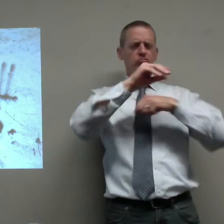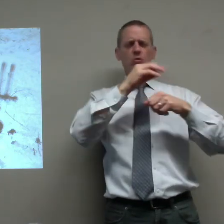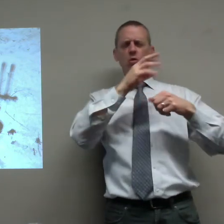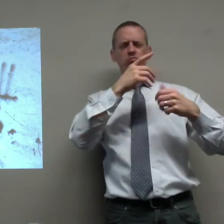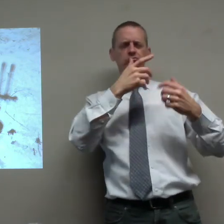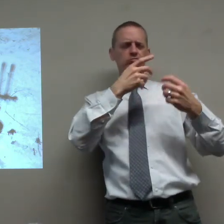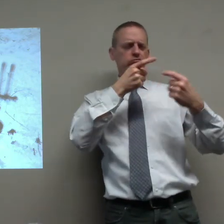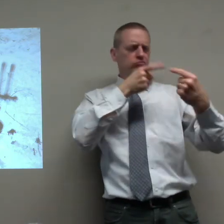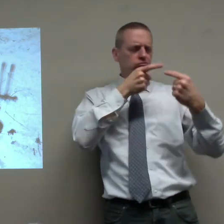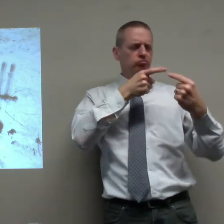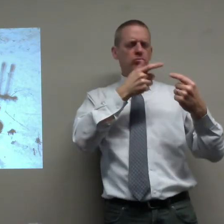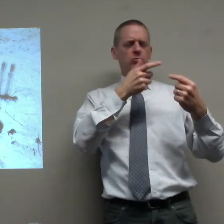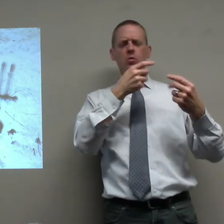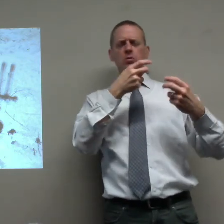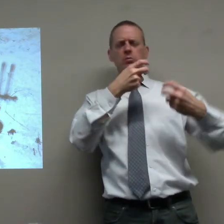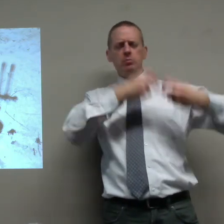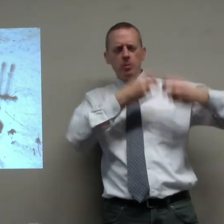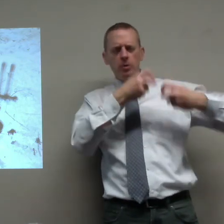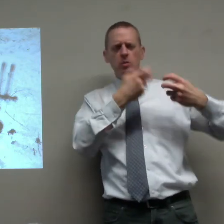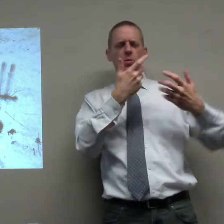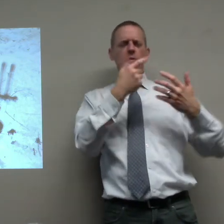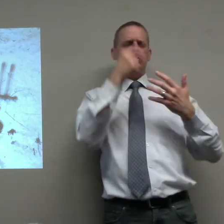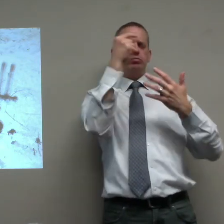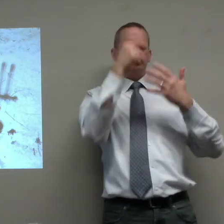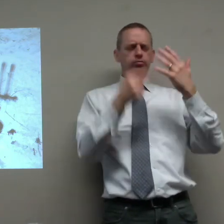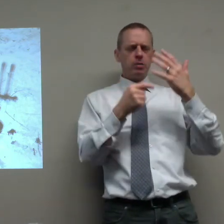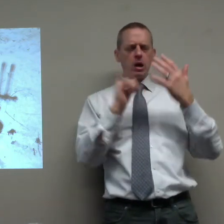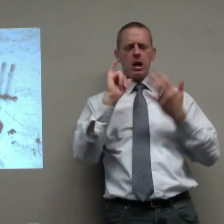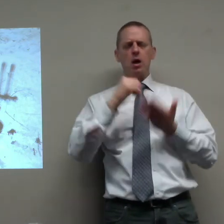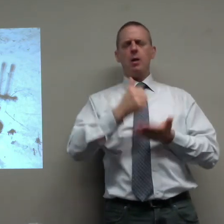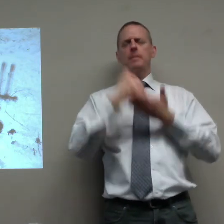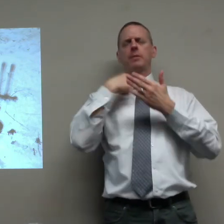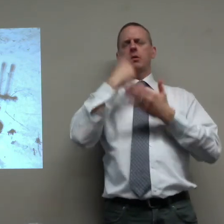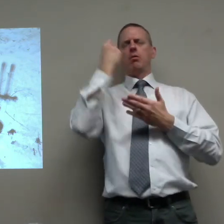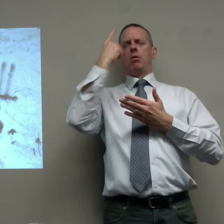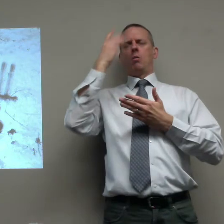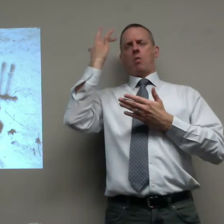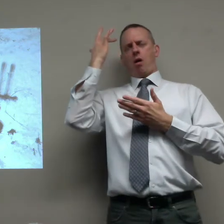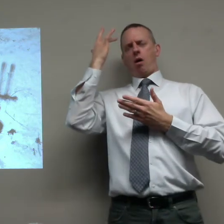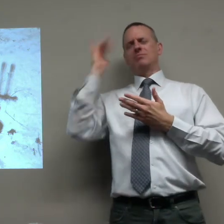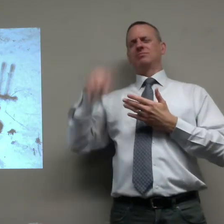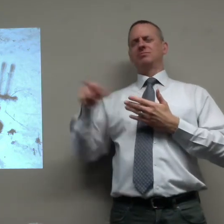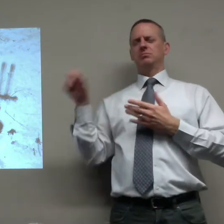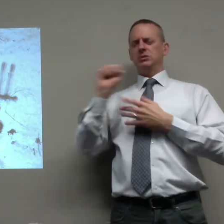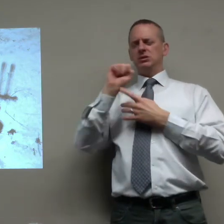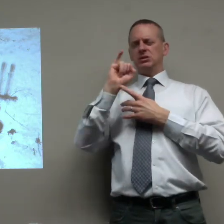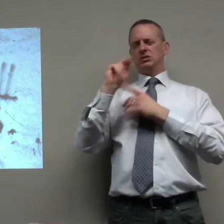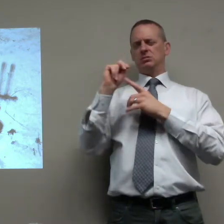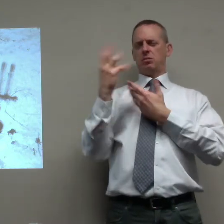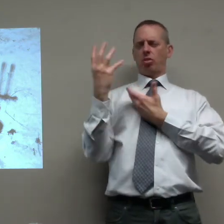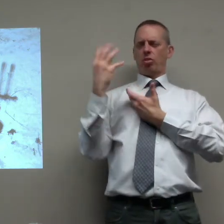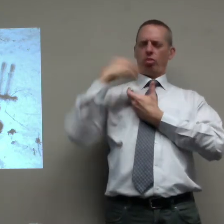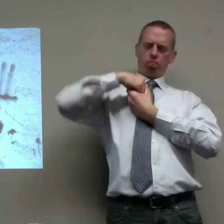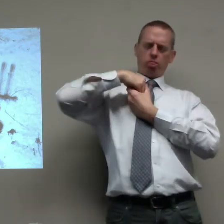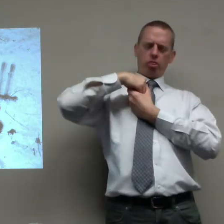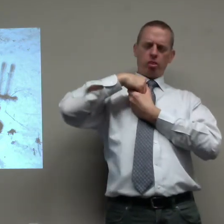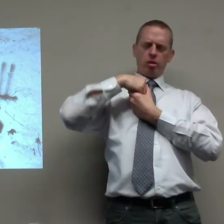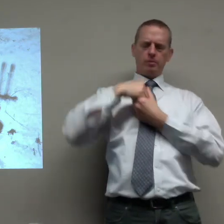We want to have counselors that solve these different things and help us understand that, hey, it's because we are